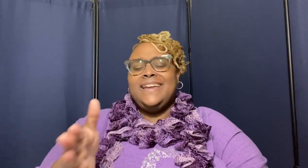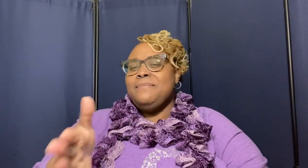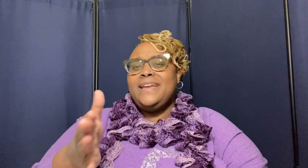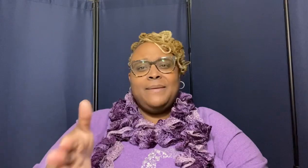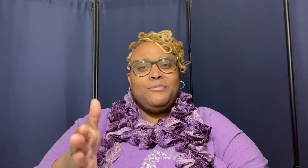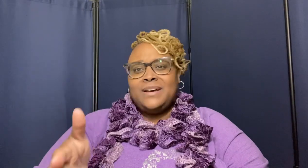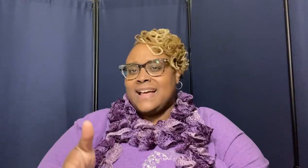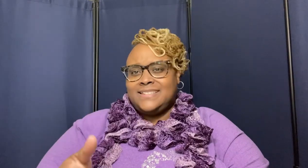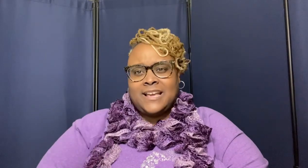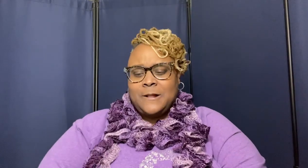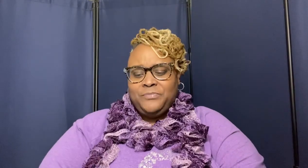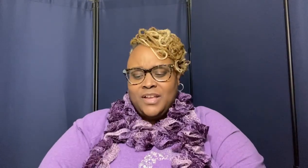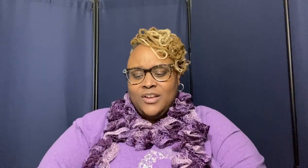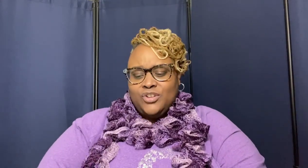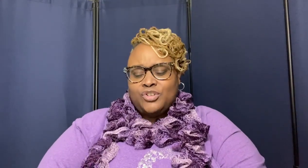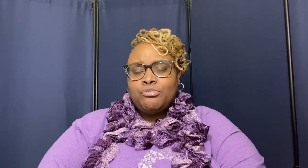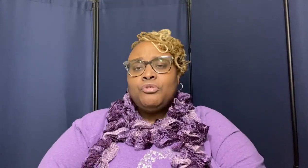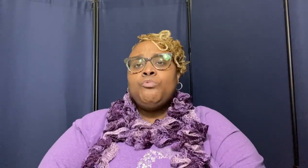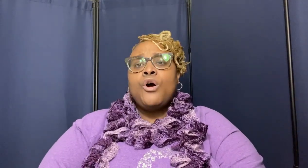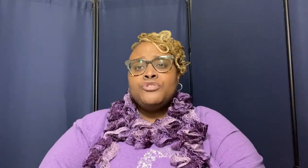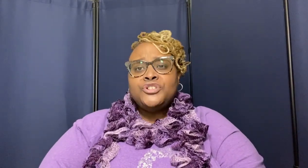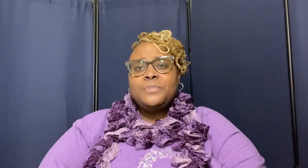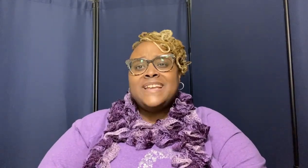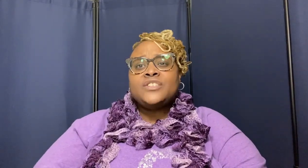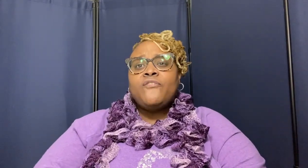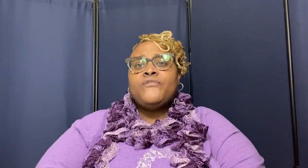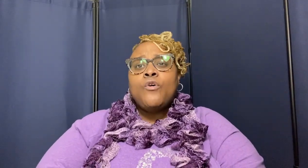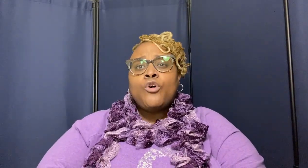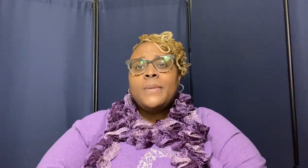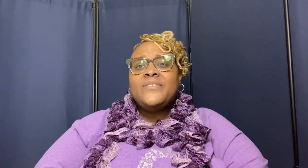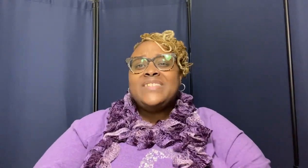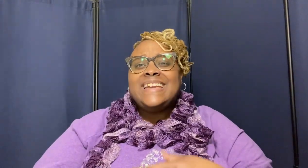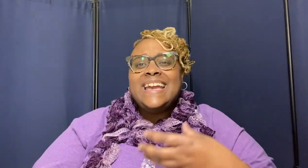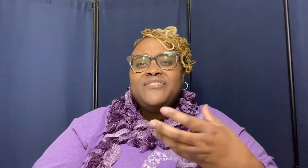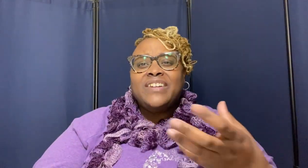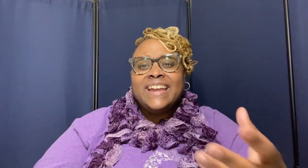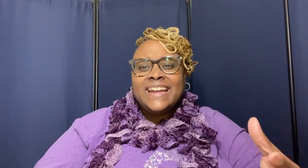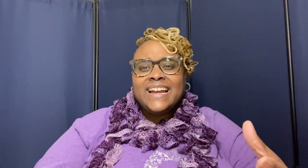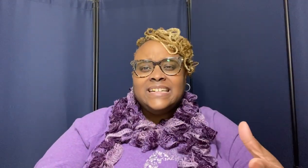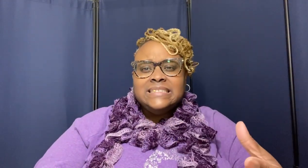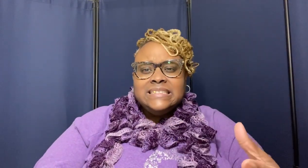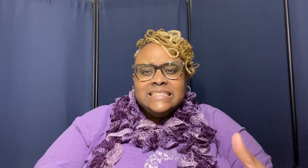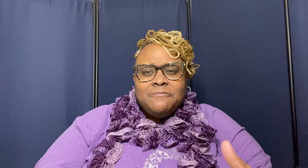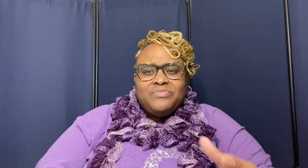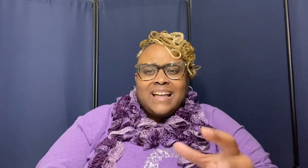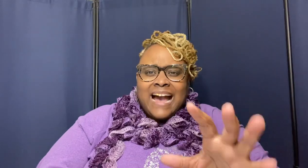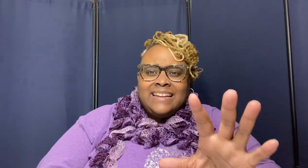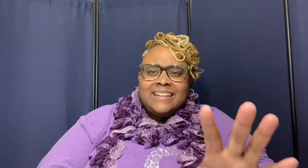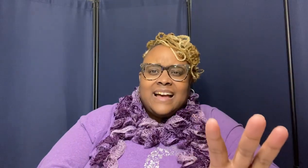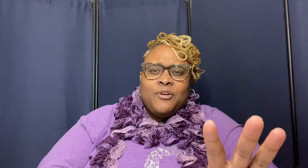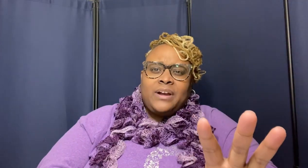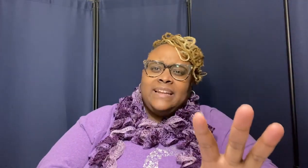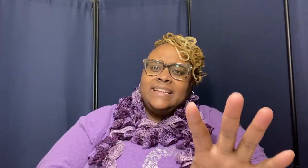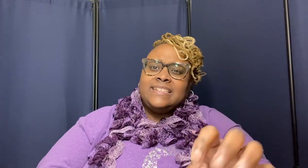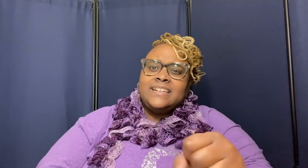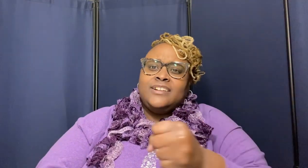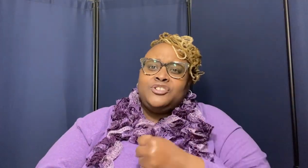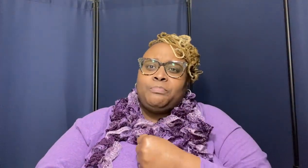hear me hear me what i say true worship is a form of giving i okay listen i clutch your